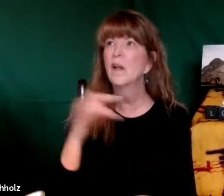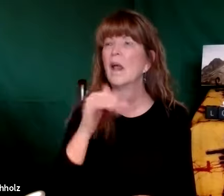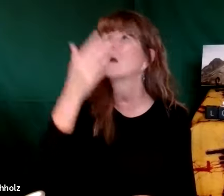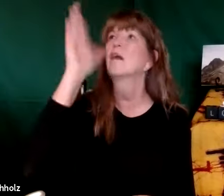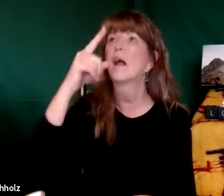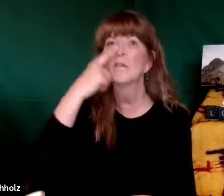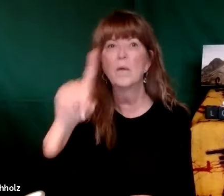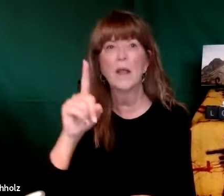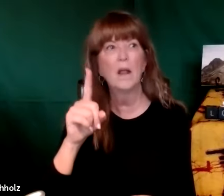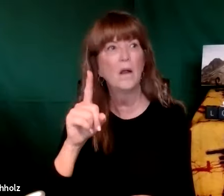horrible illness